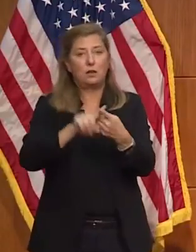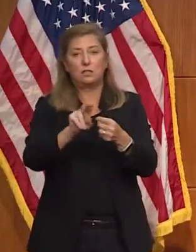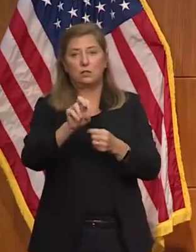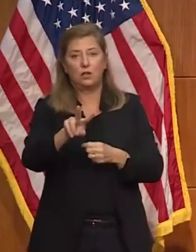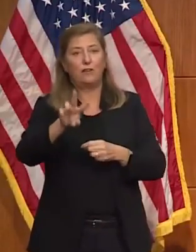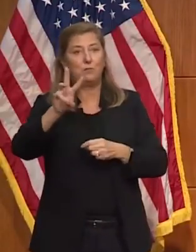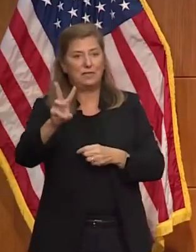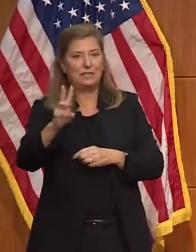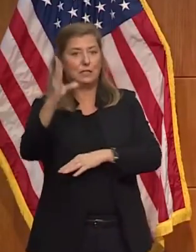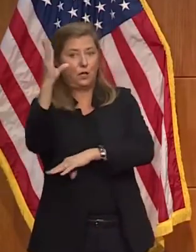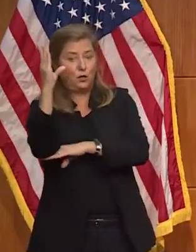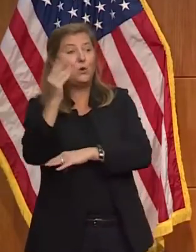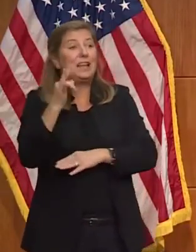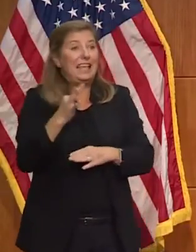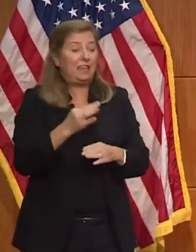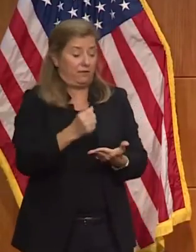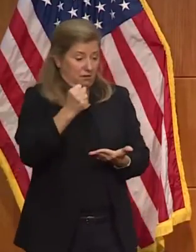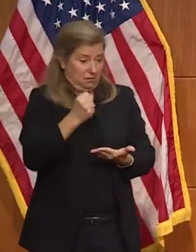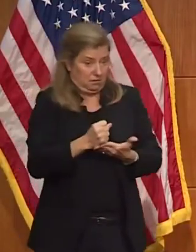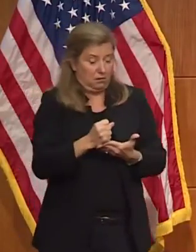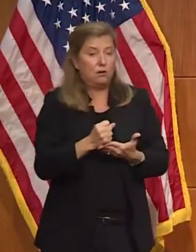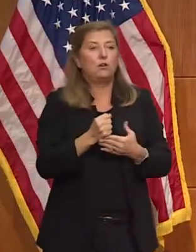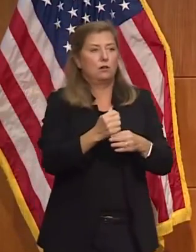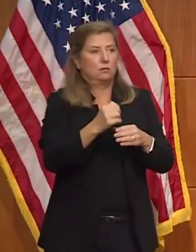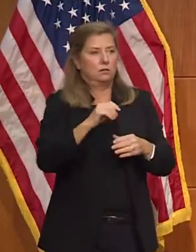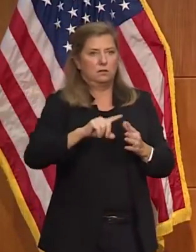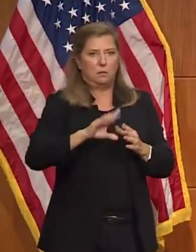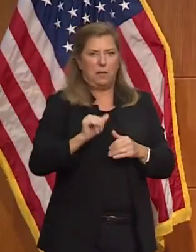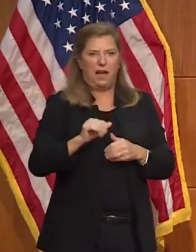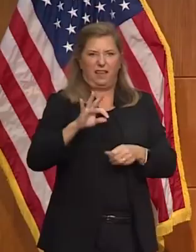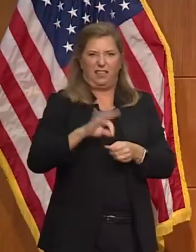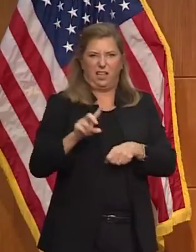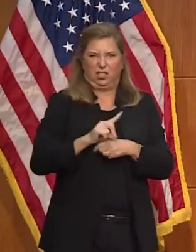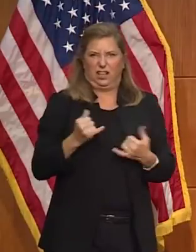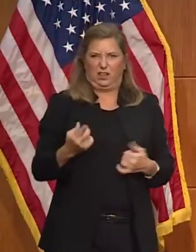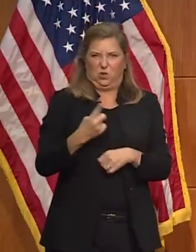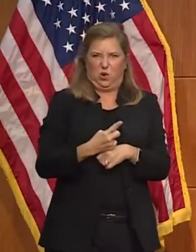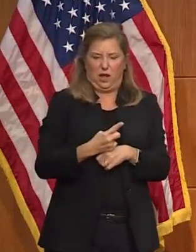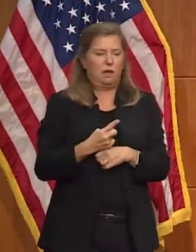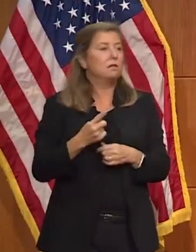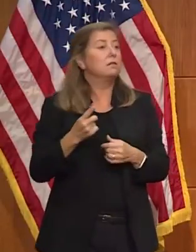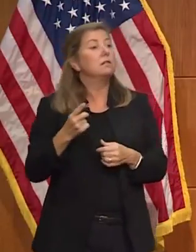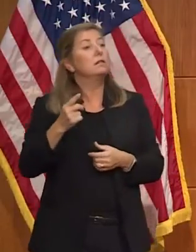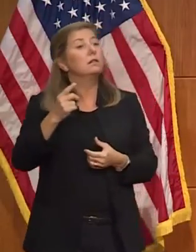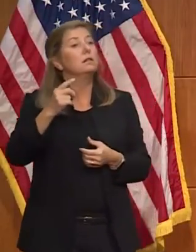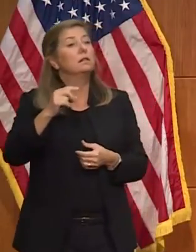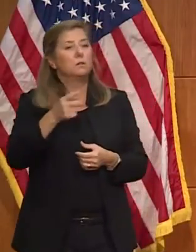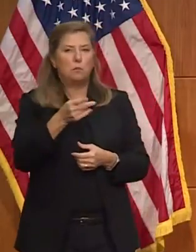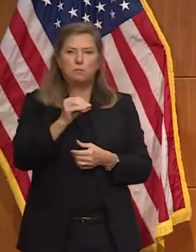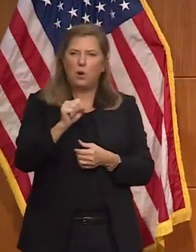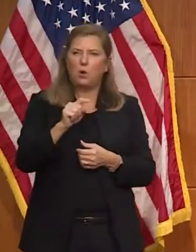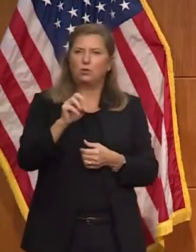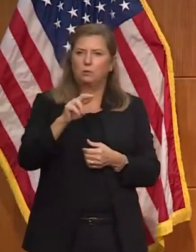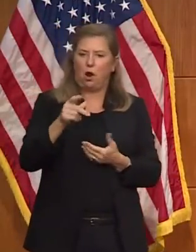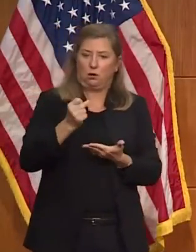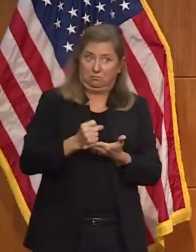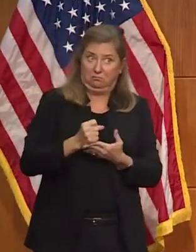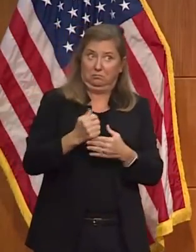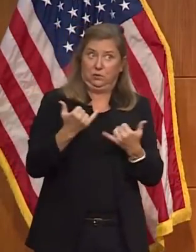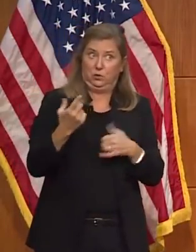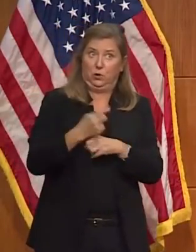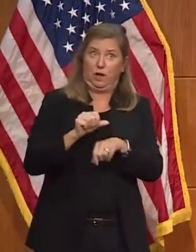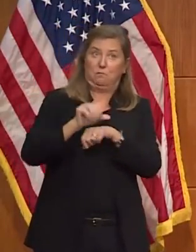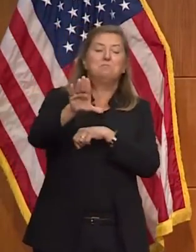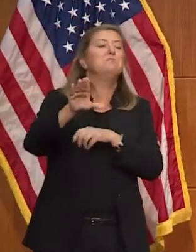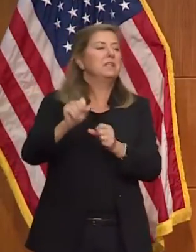before Election Day. So again, counting will continue through the week. After tonight,